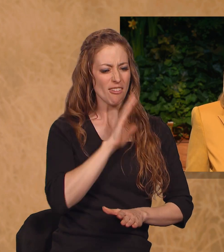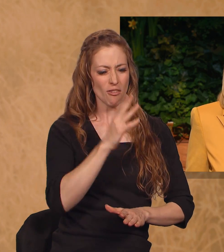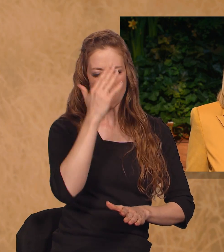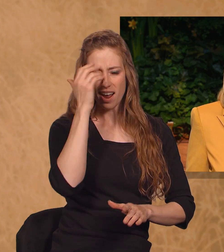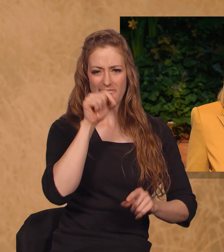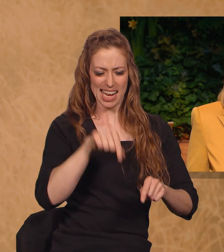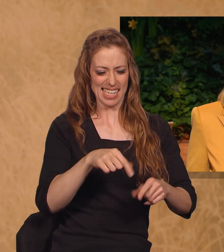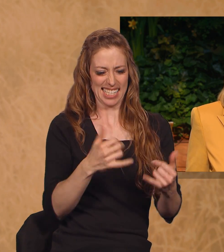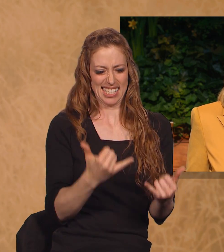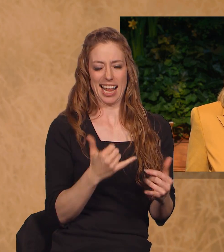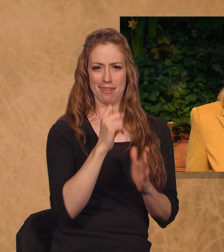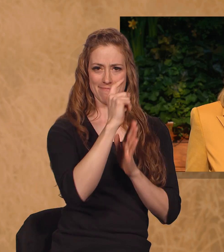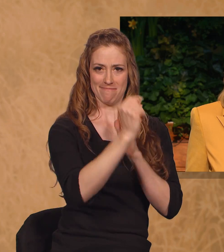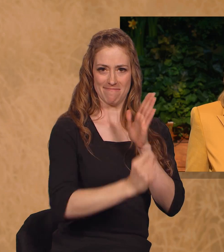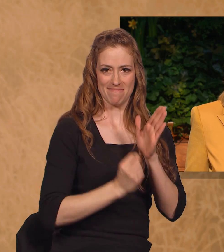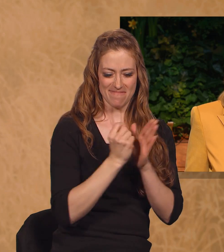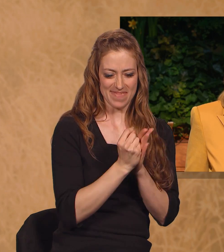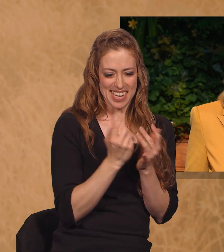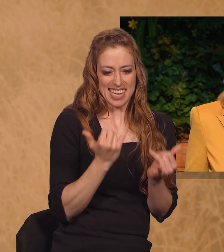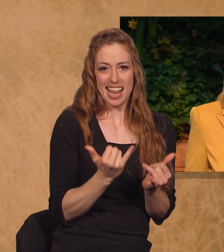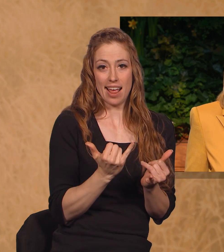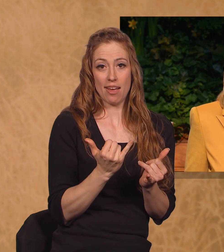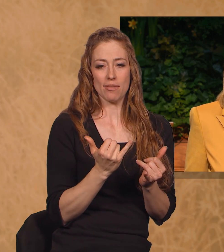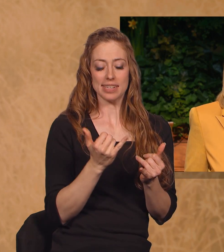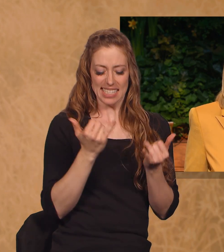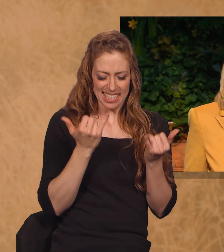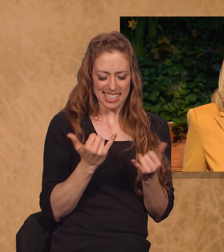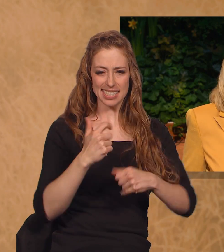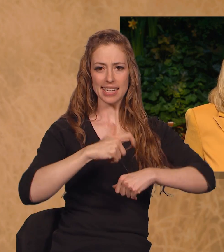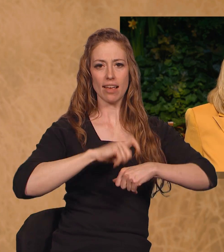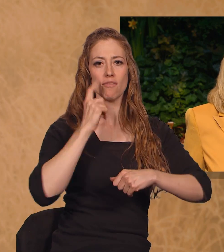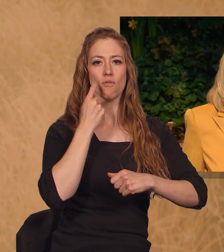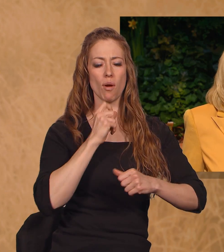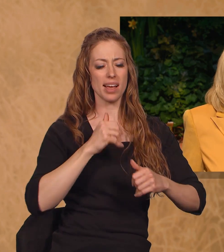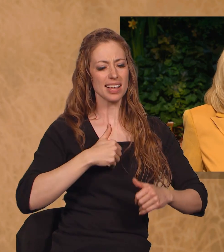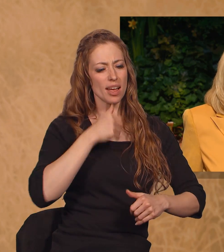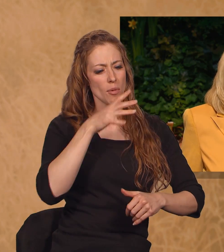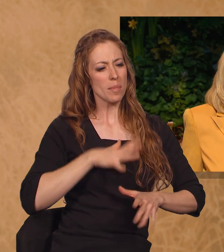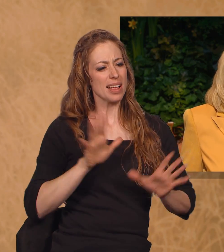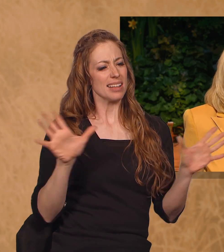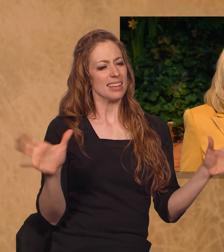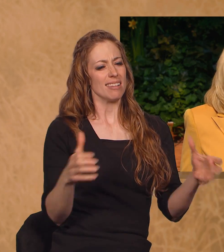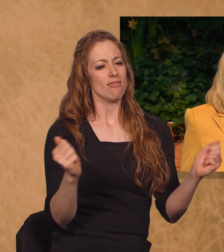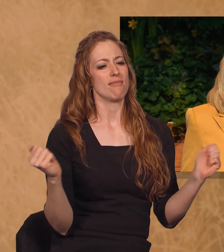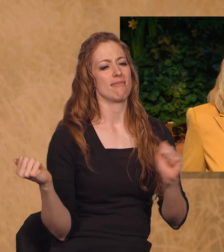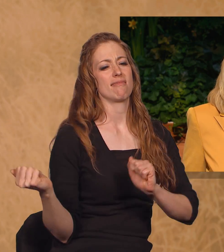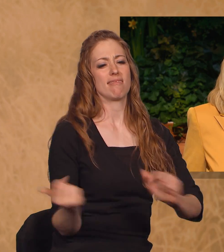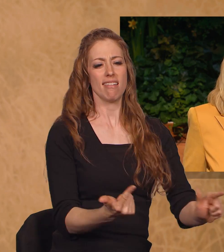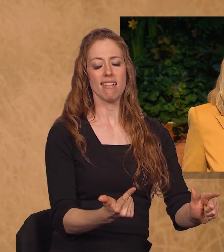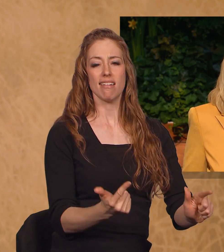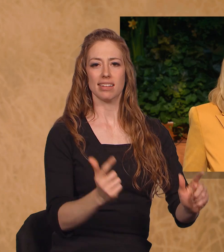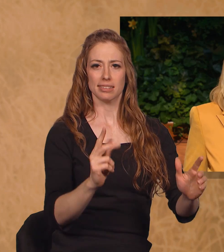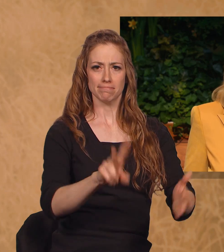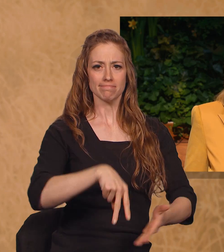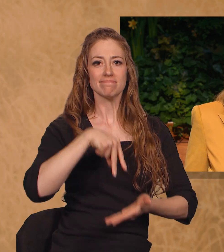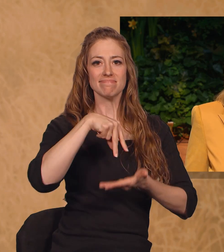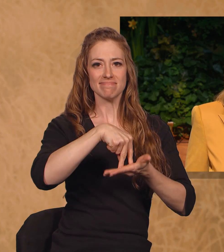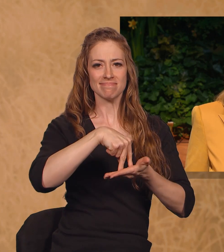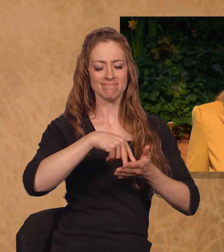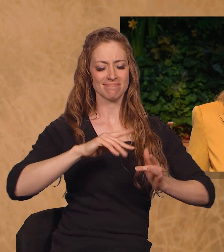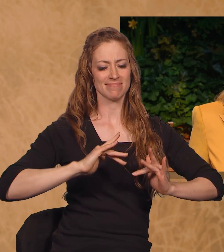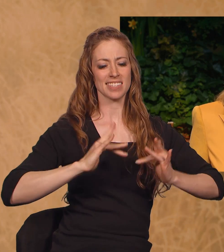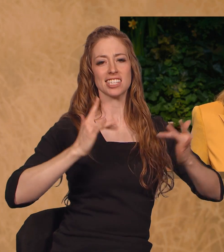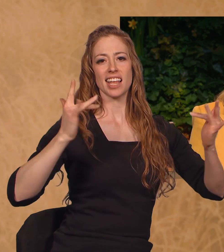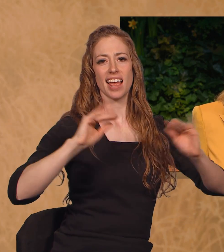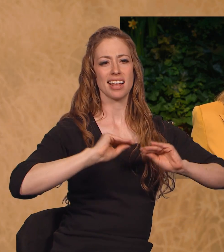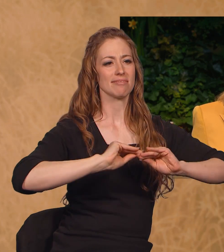And now is the time for young women everywhere to arise and shine, that thy light may be a standard